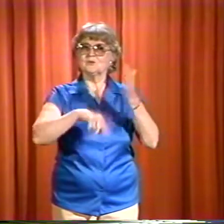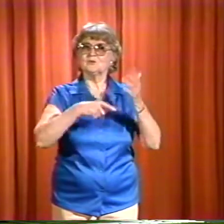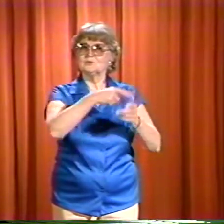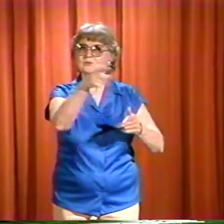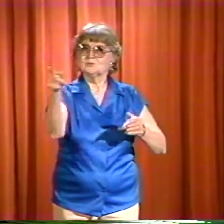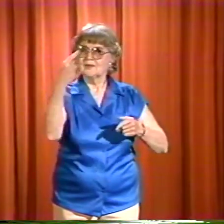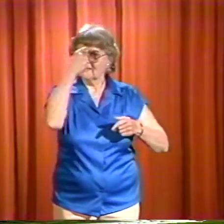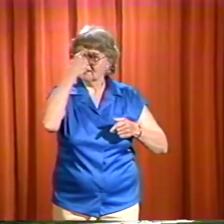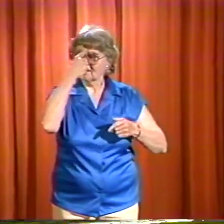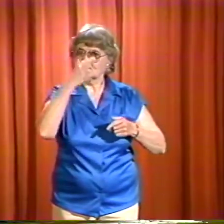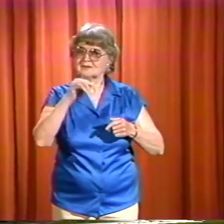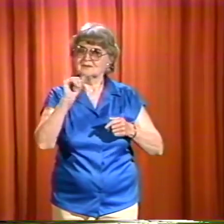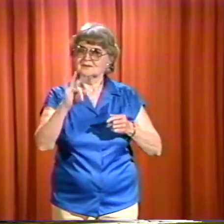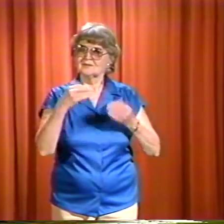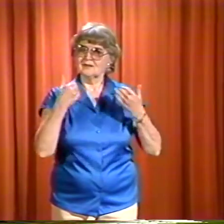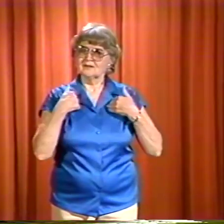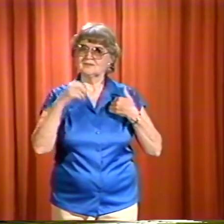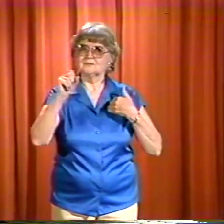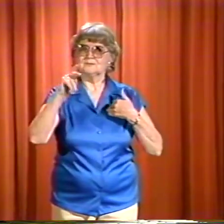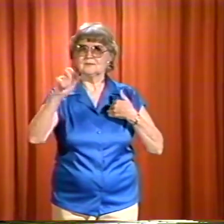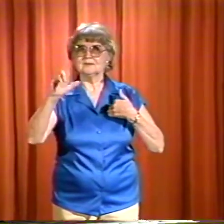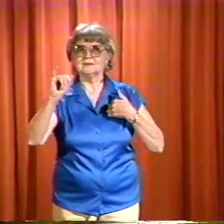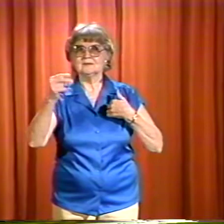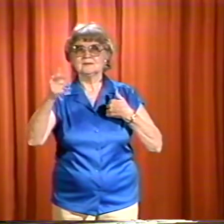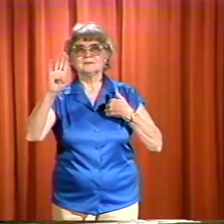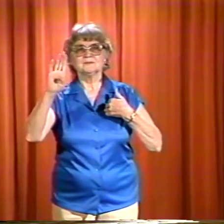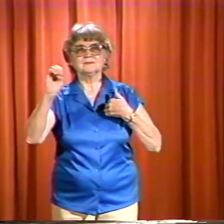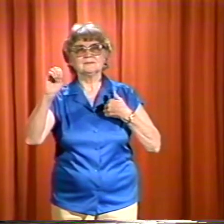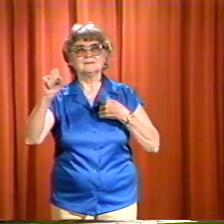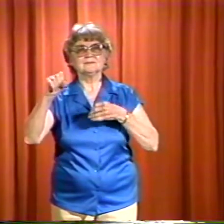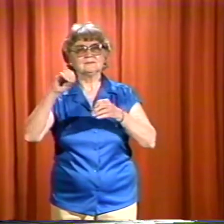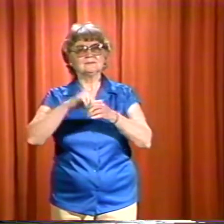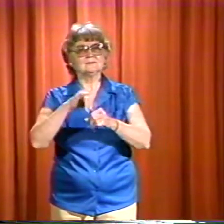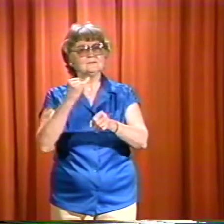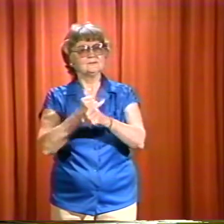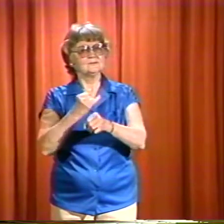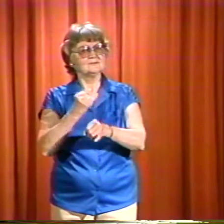What do you think about having spelling bees in school?